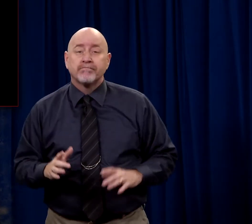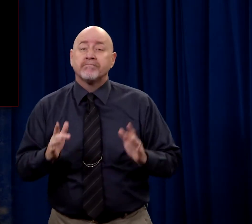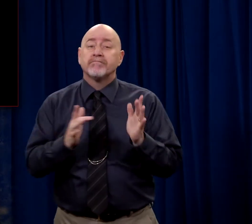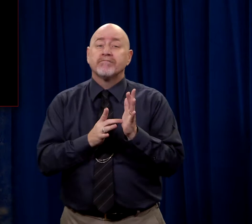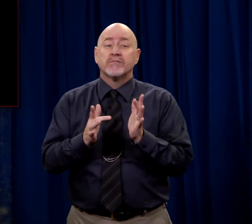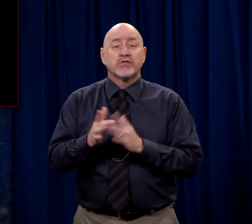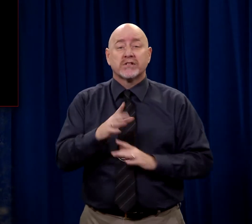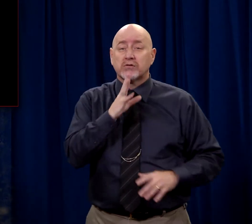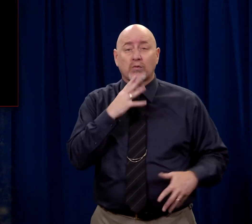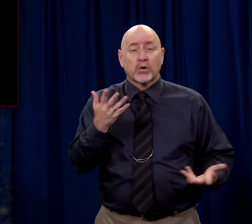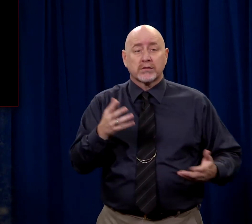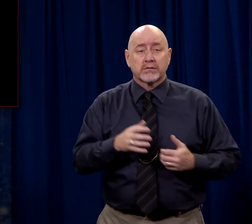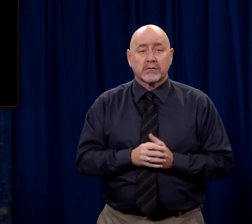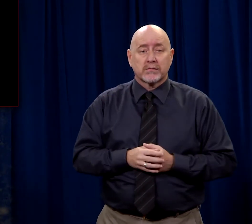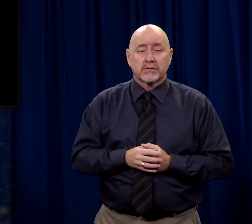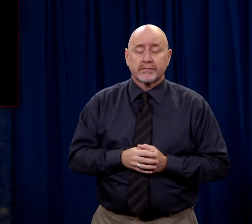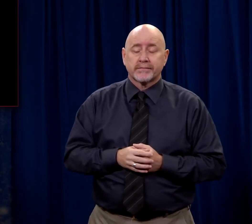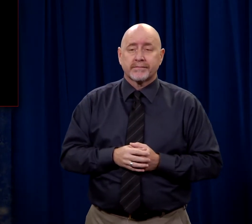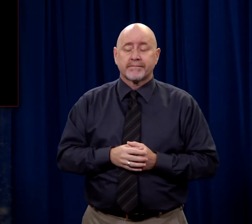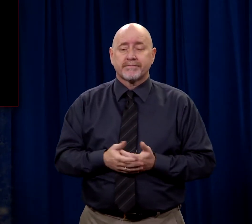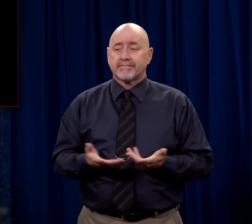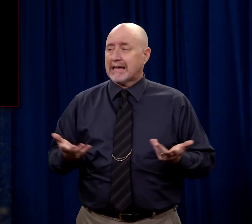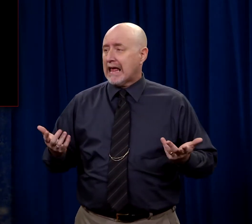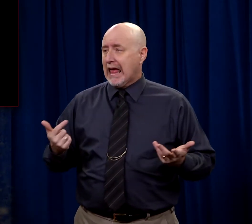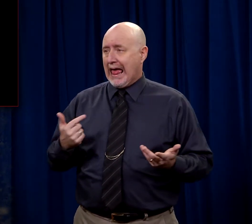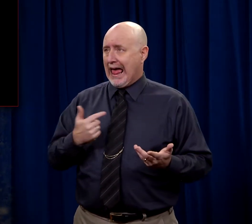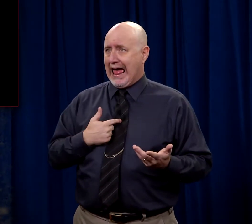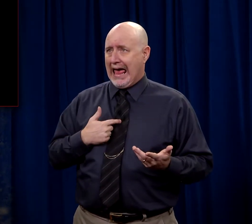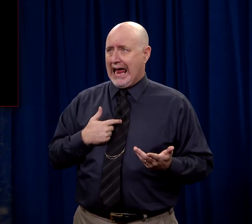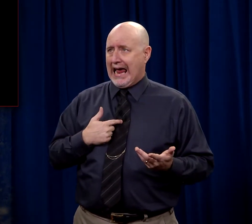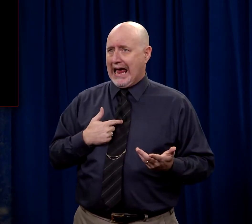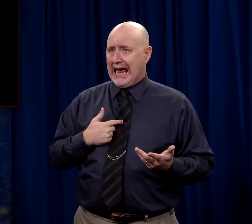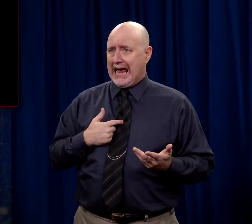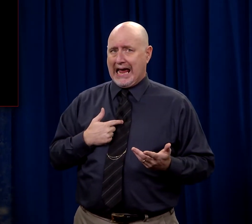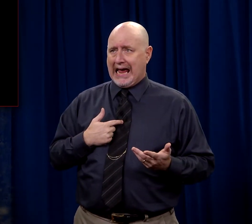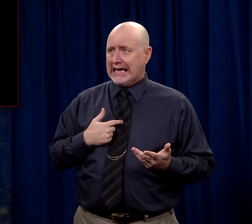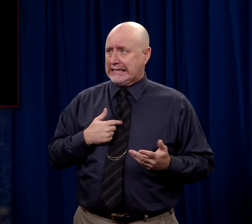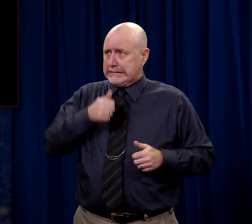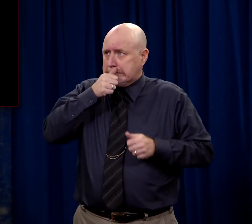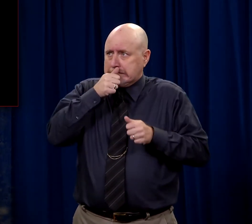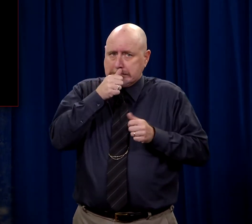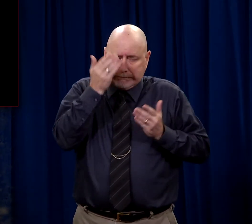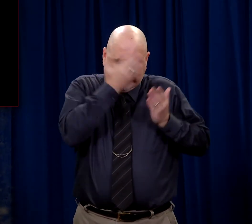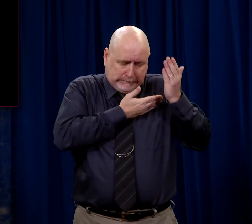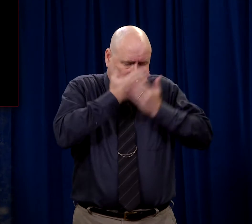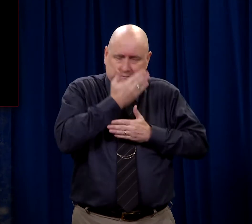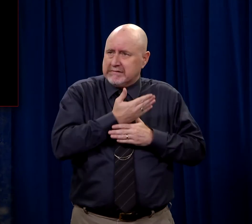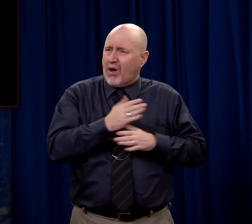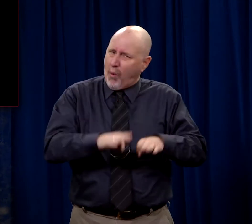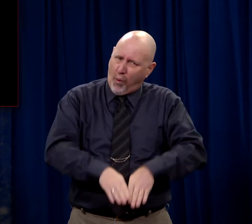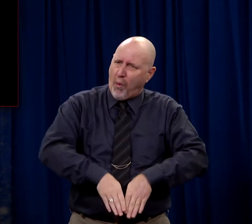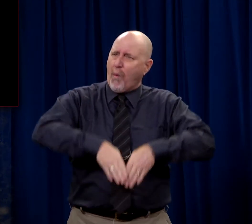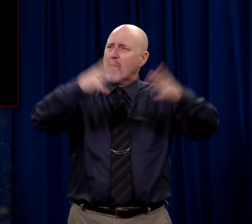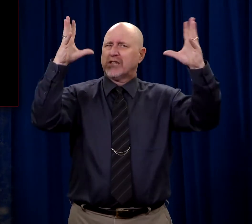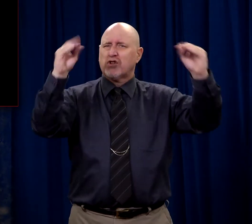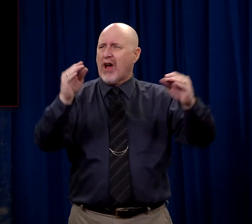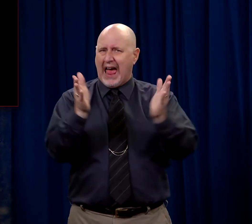And Jesus said, I didn't do this in a corner somewhere. What I taught, I taught publicly.